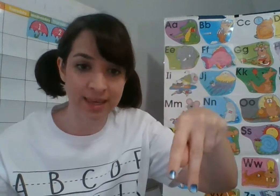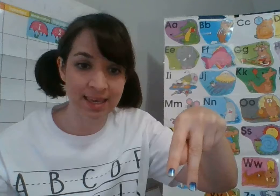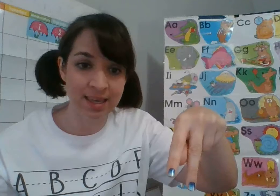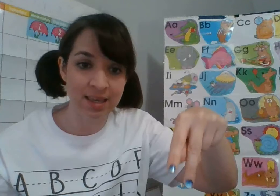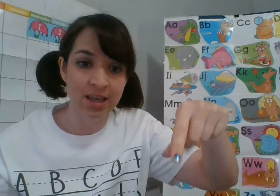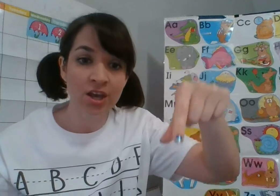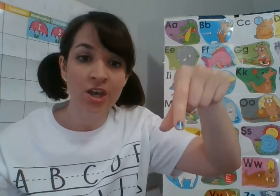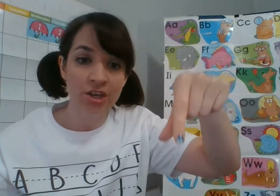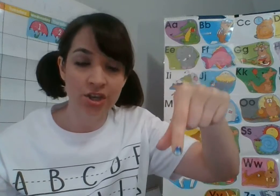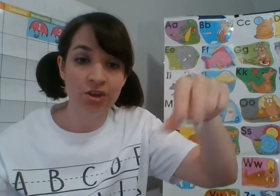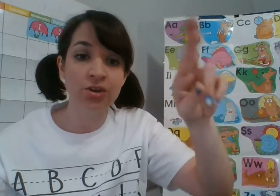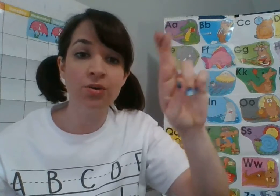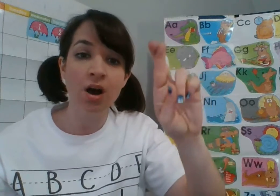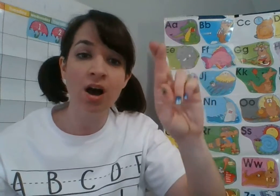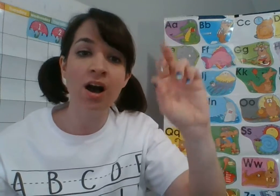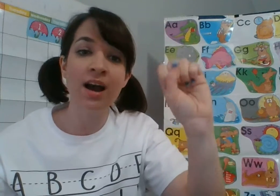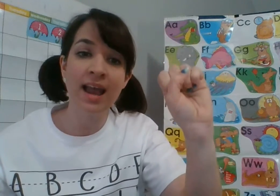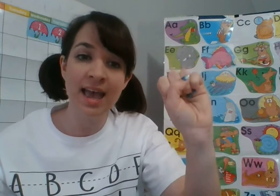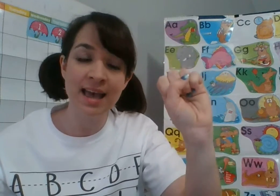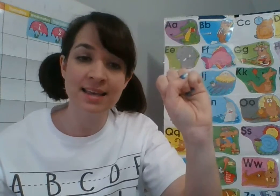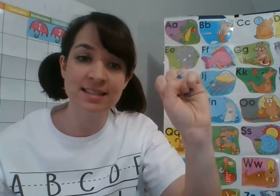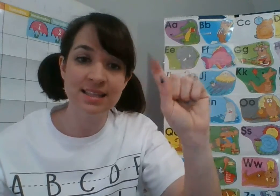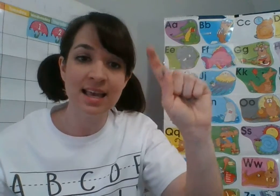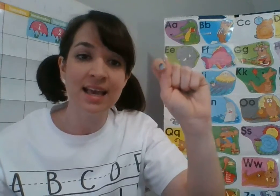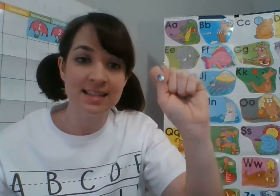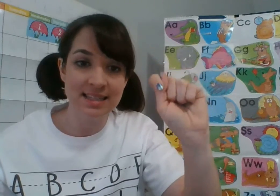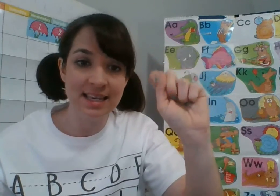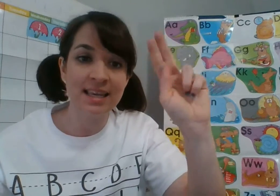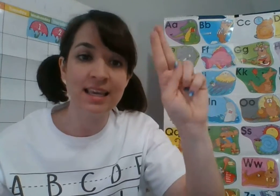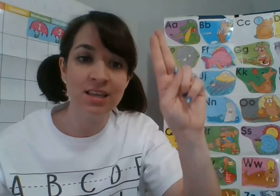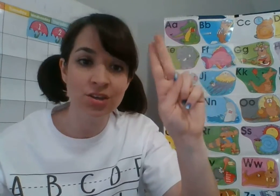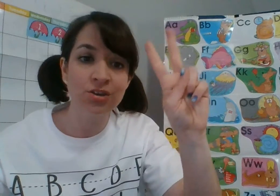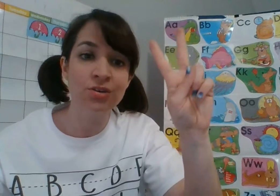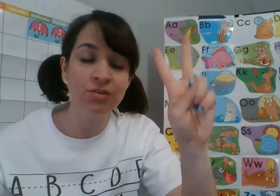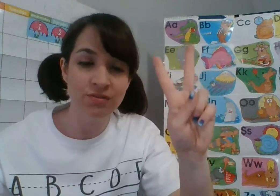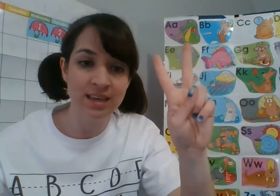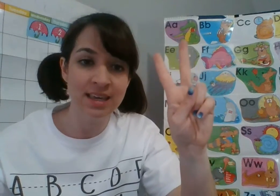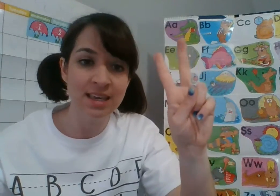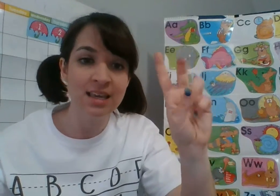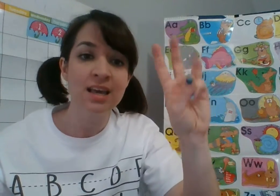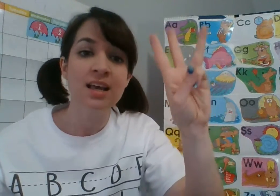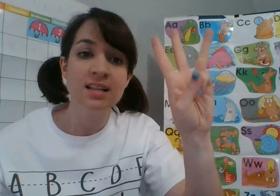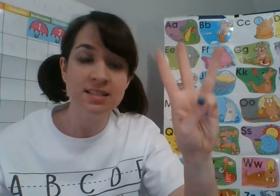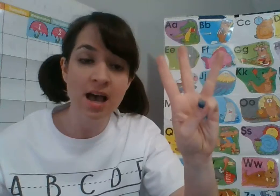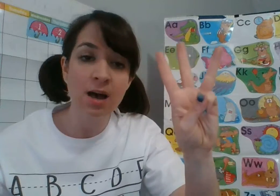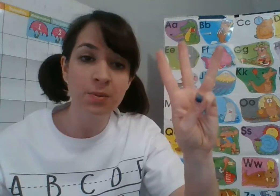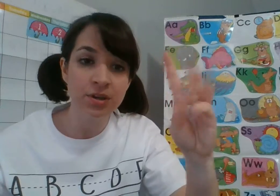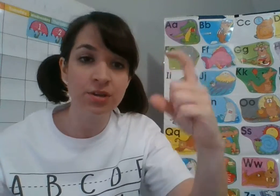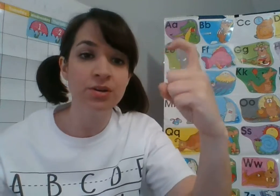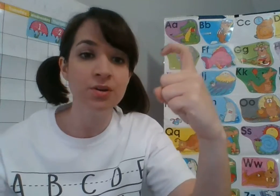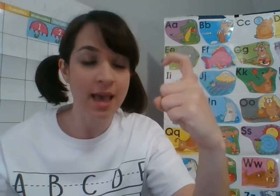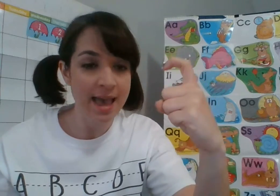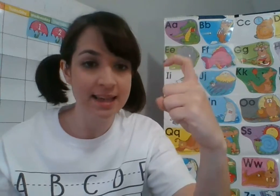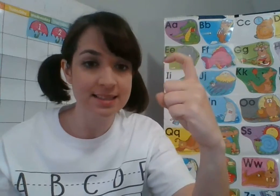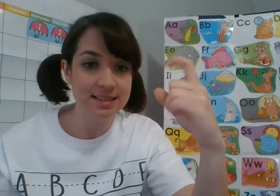P, Q, R, S, T, U, V, W, X,